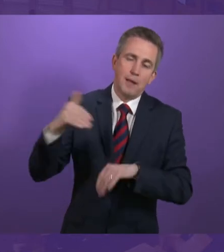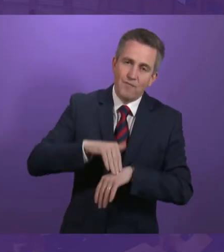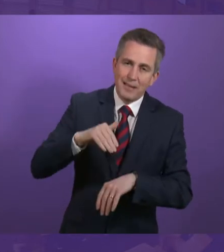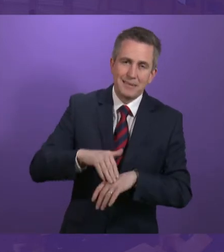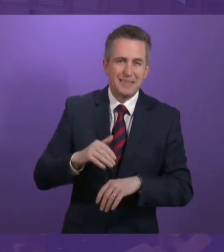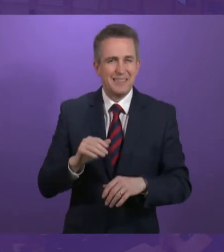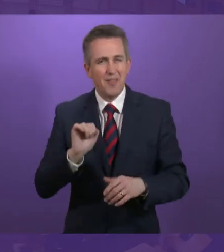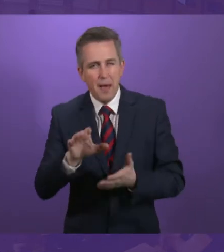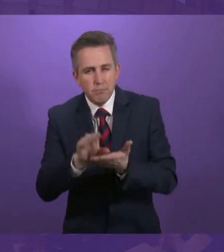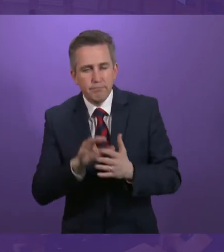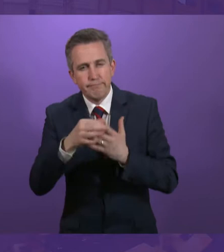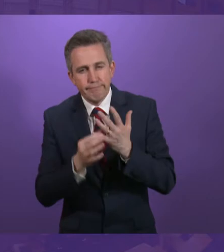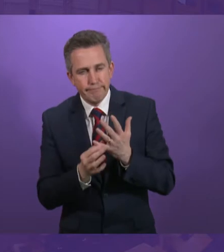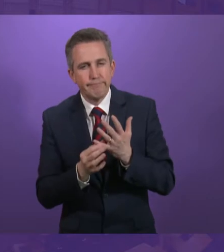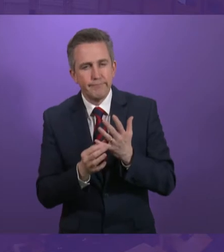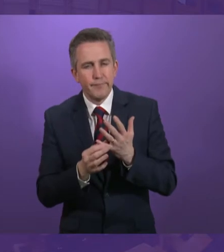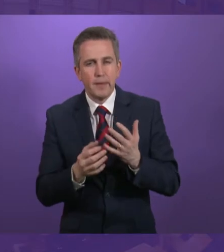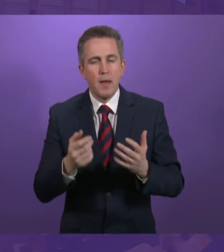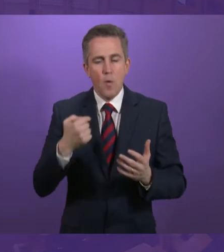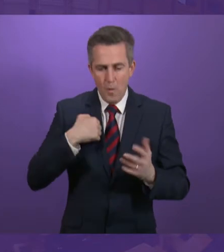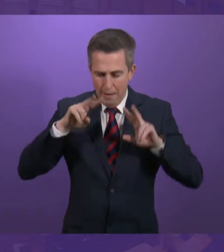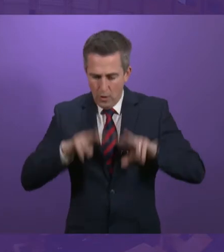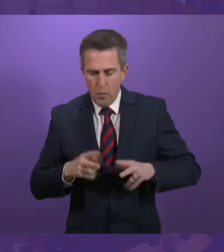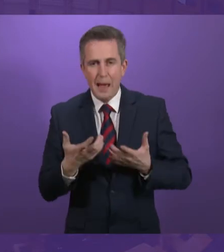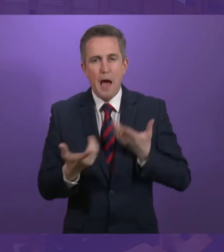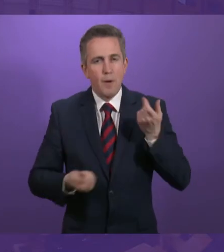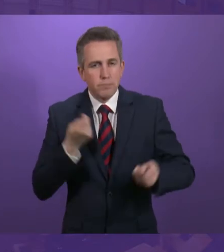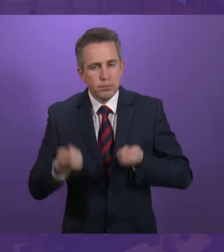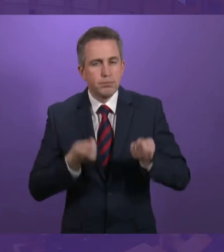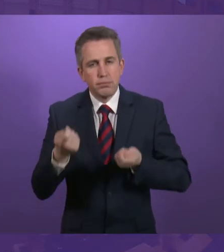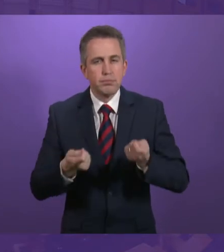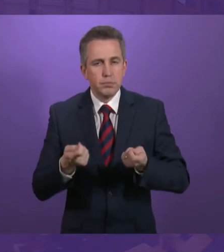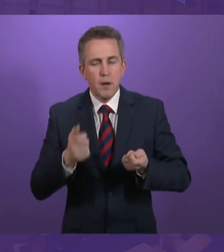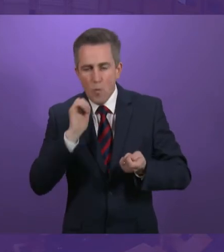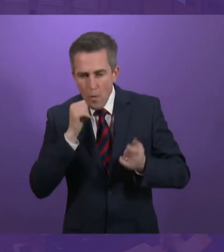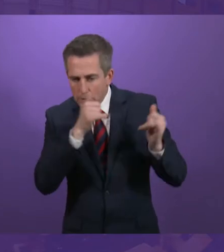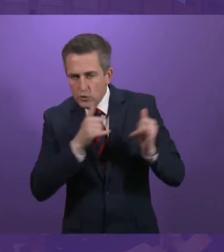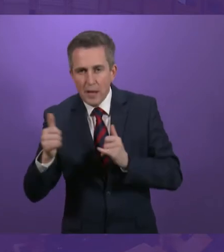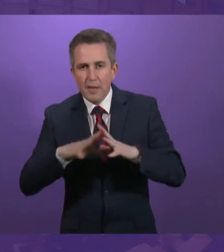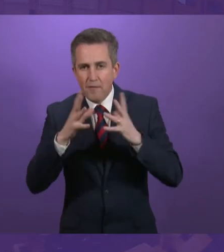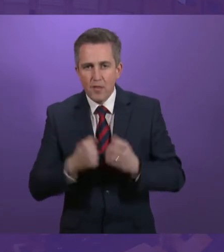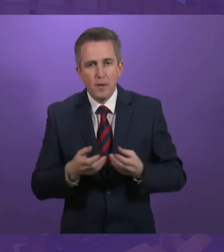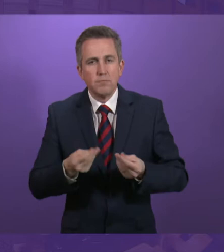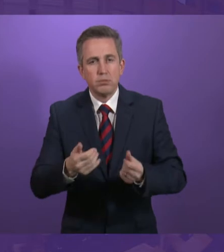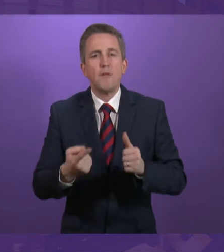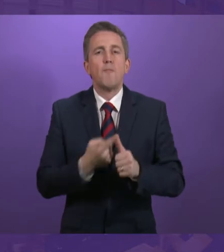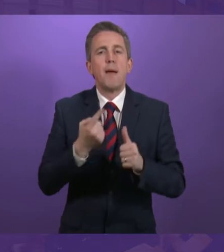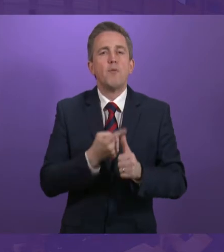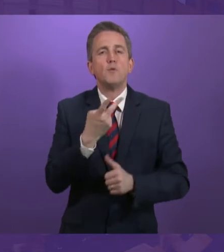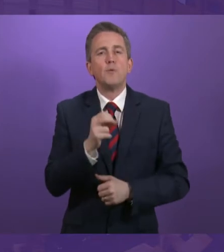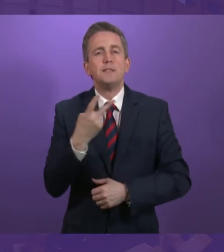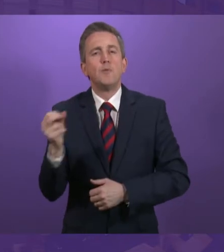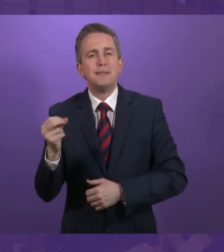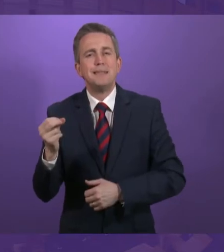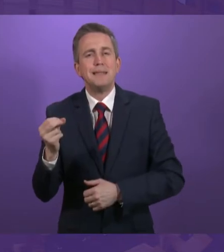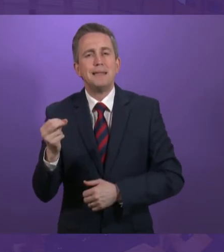This is an administrative function only it does not affect when we commence powers or start funding benefits. As I've said from April 2020 benefits